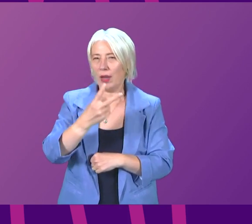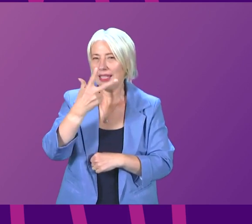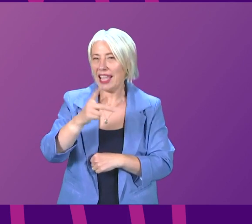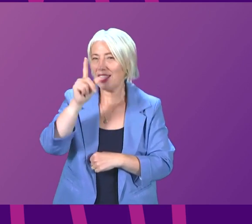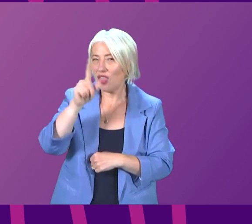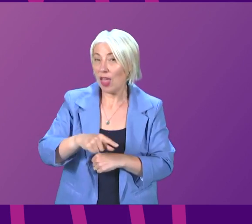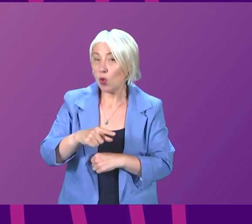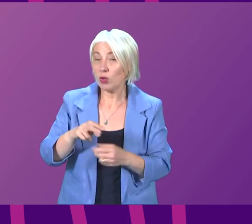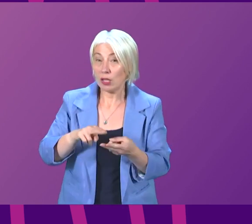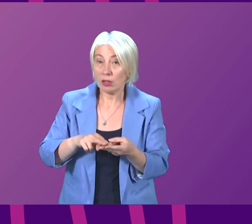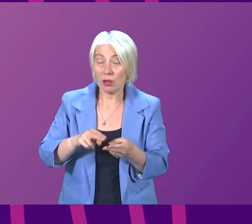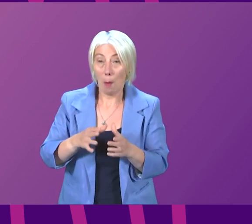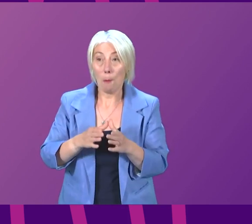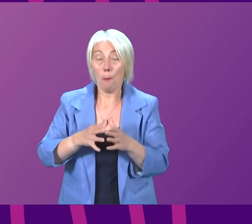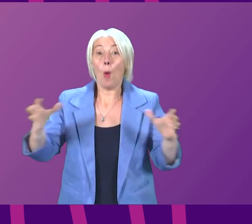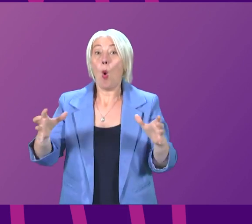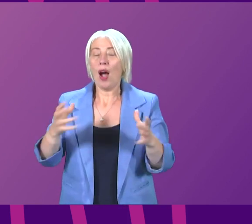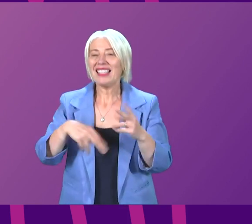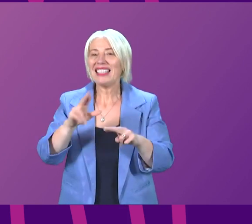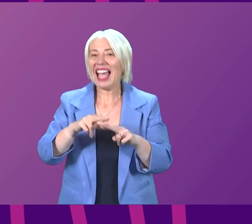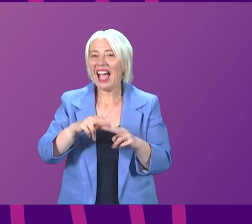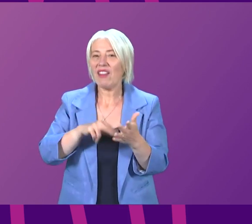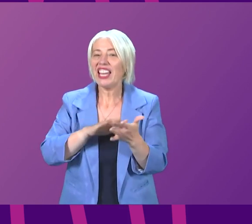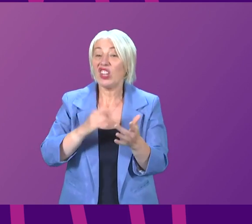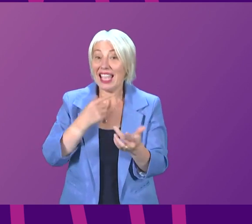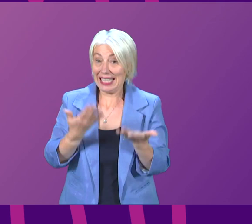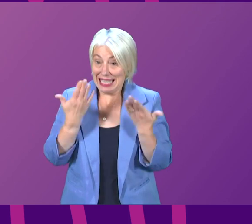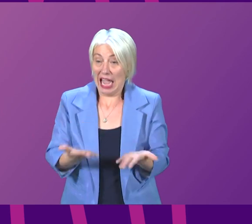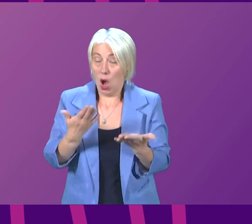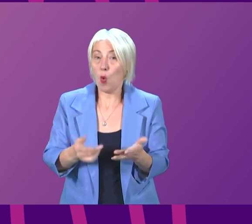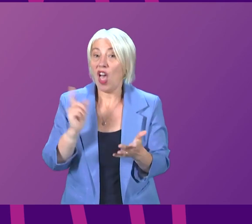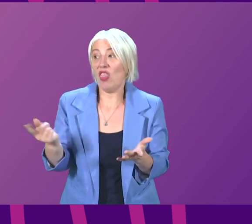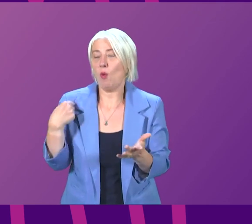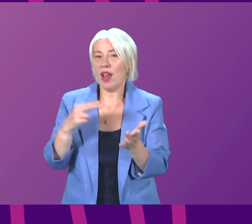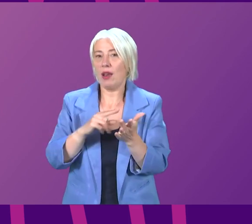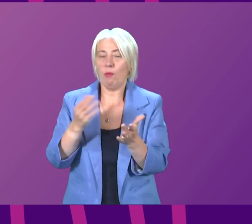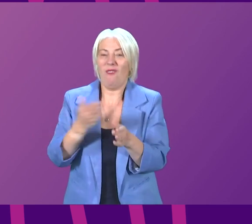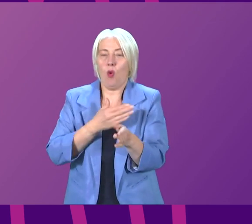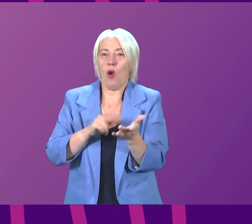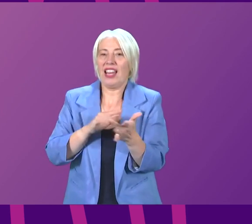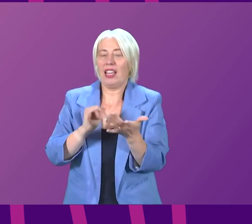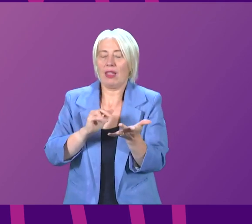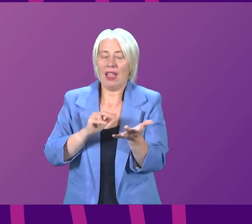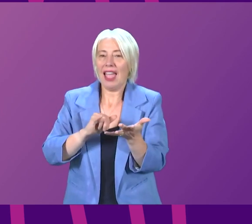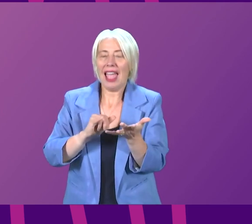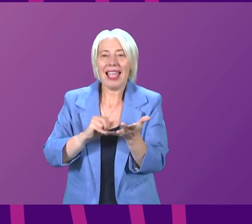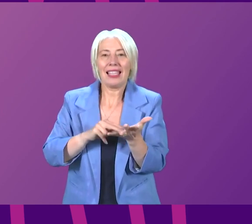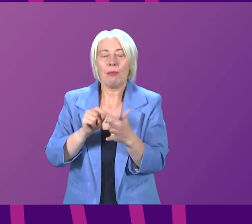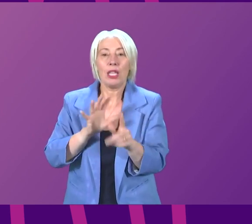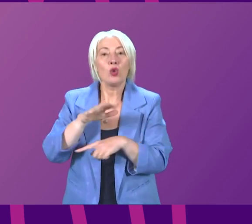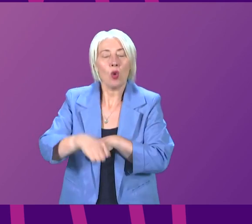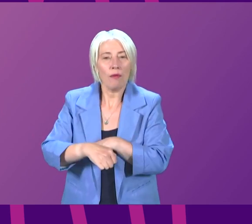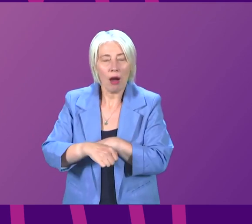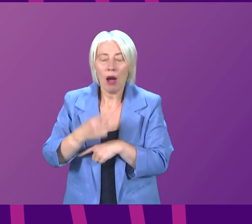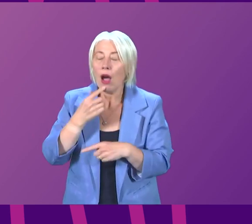more staff working in our NHS now than when we took office we have higher staffing per head of